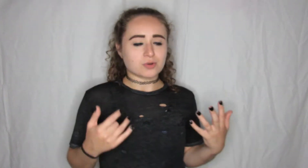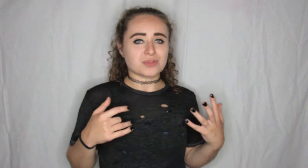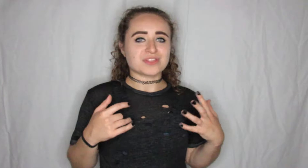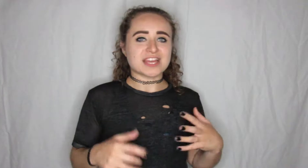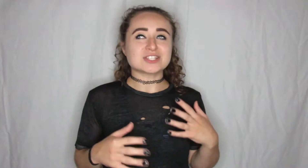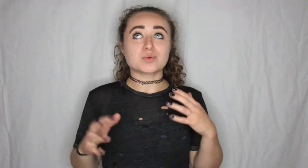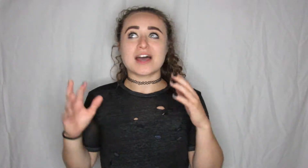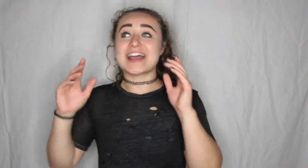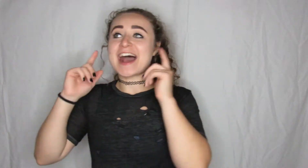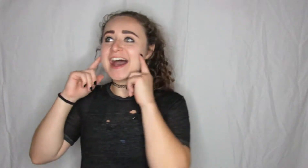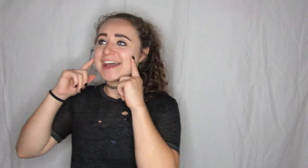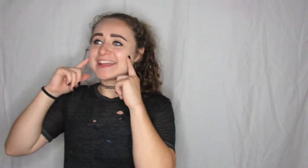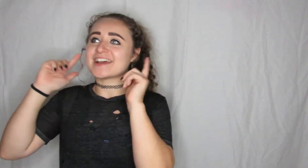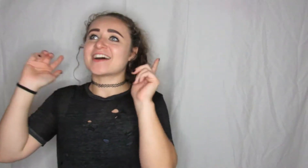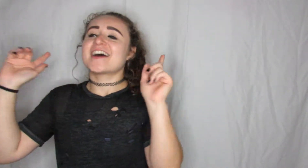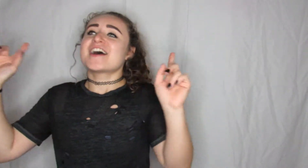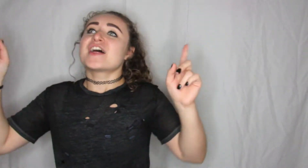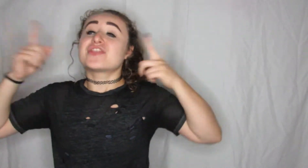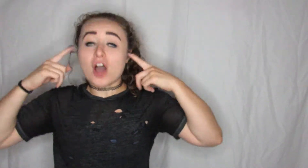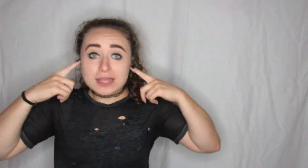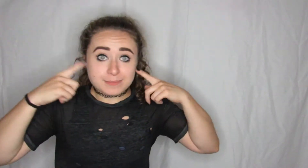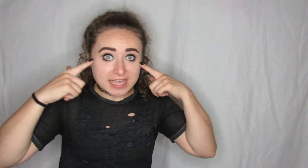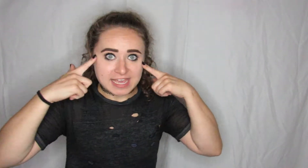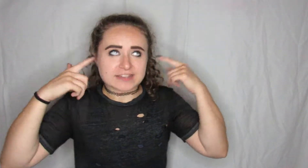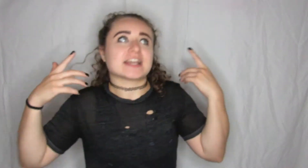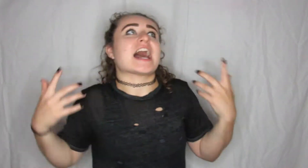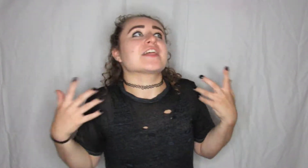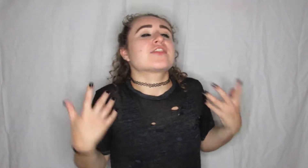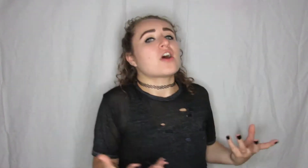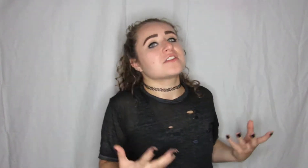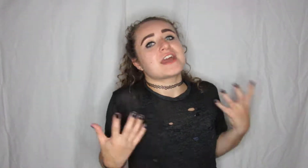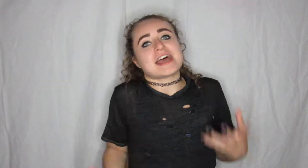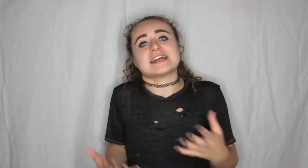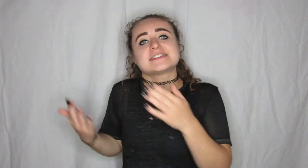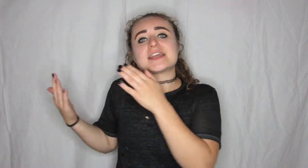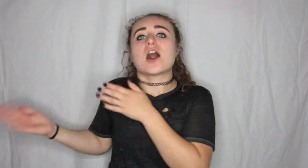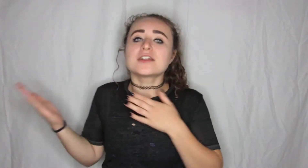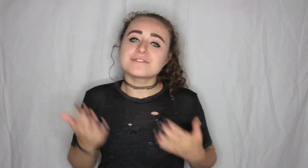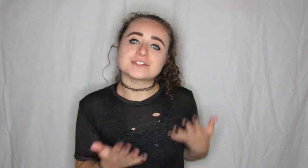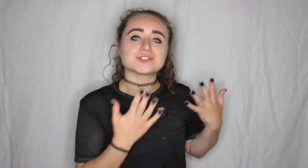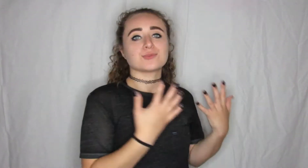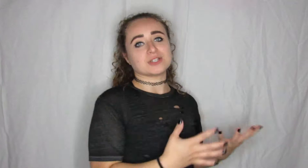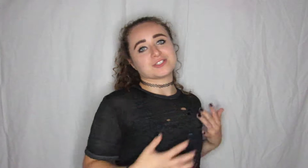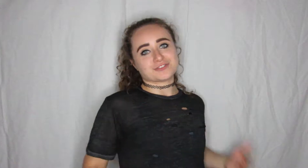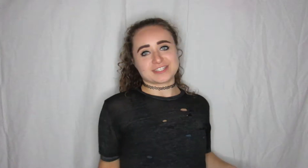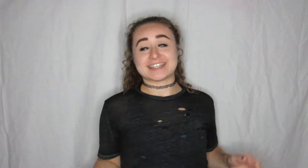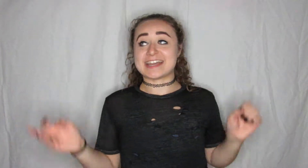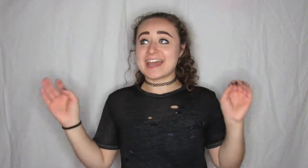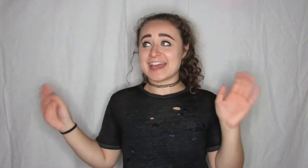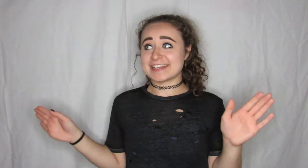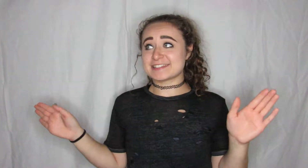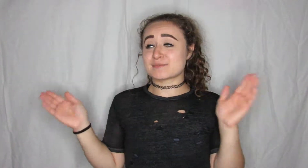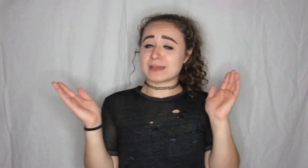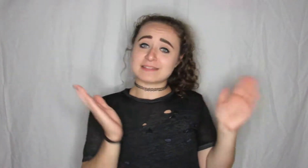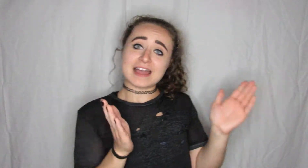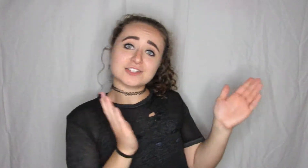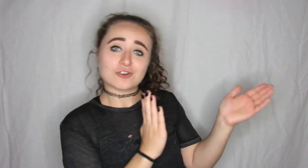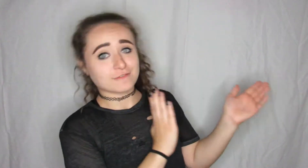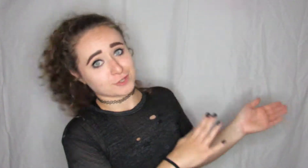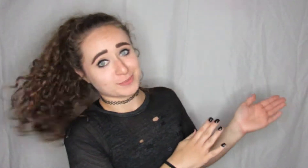that's why I thought in my head like I thought of it as a unofficial winter fling hence my last short film